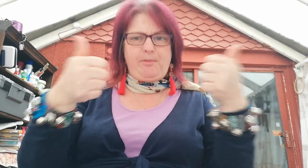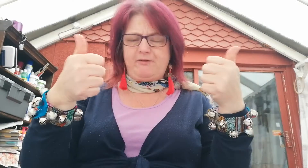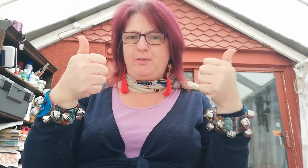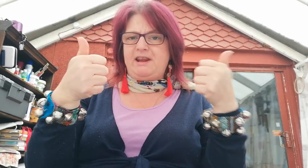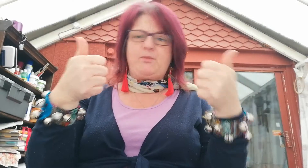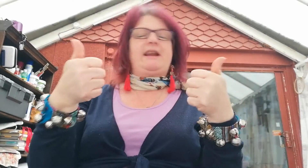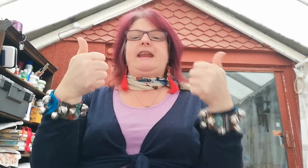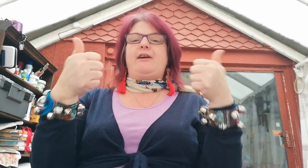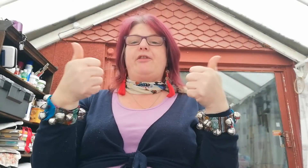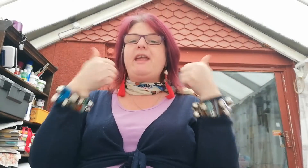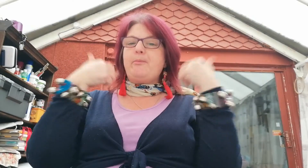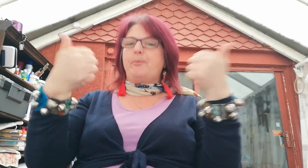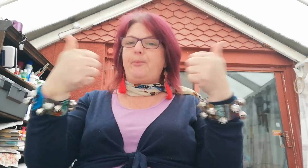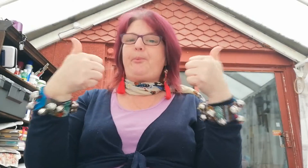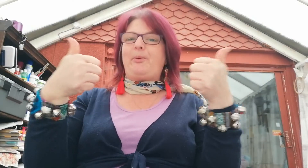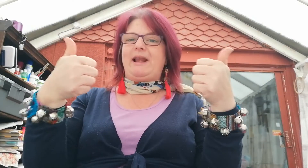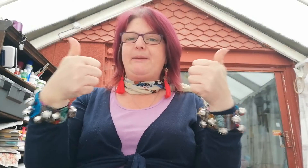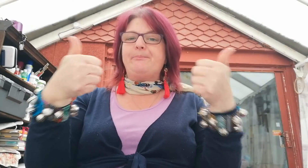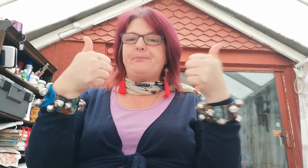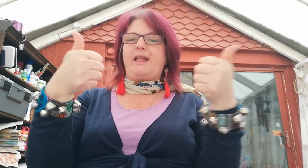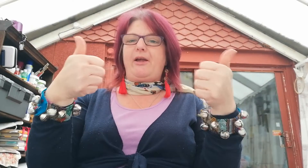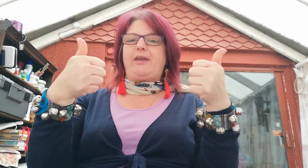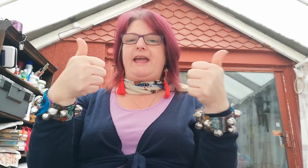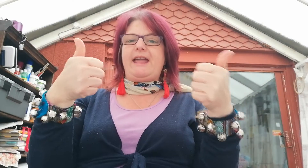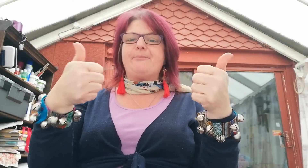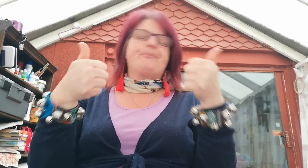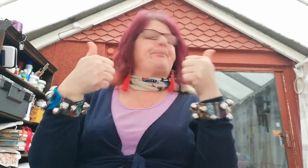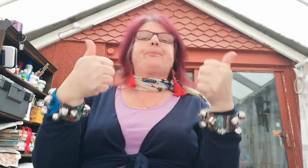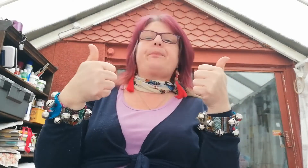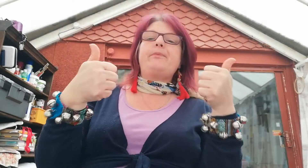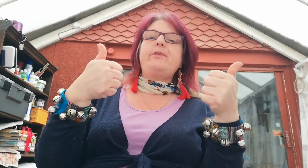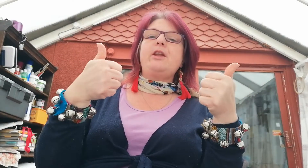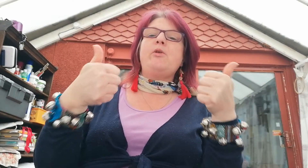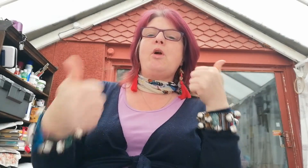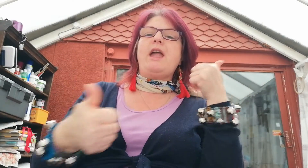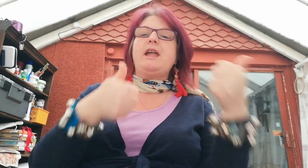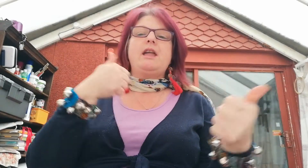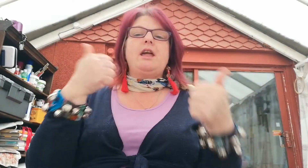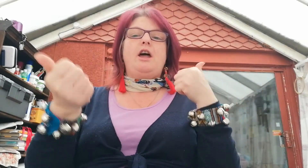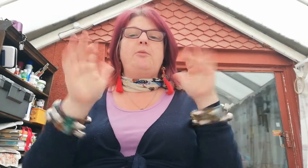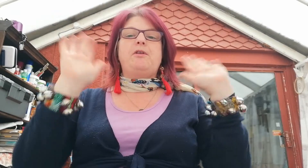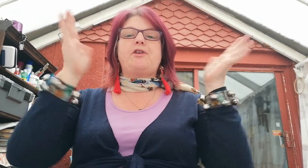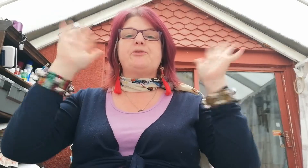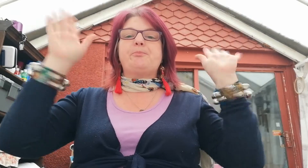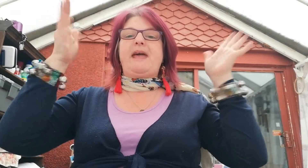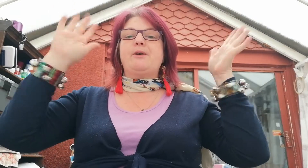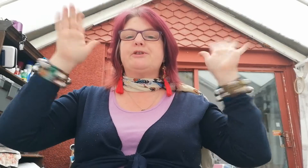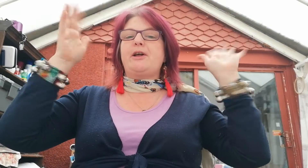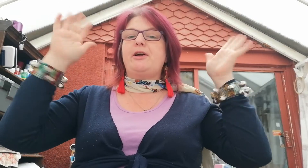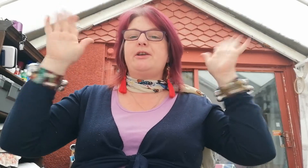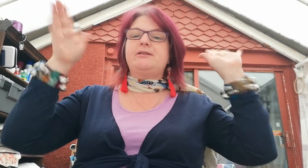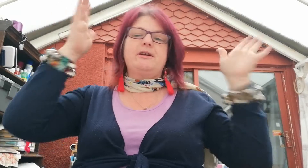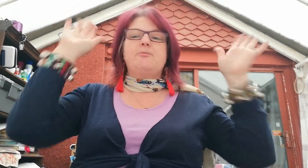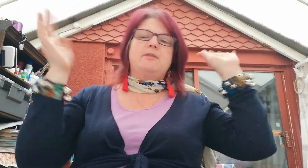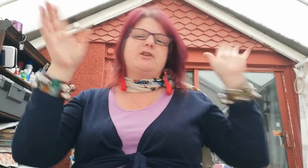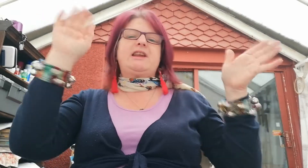hope everybody's well and healthy. Brilliant. Okay. Right, I hope you've got some bells on, musical